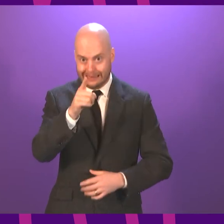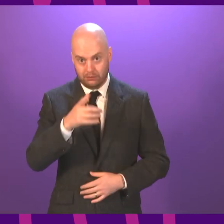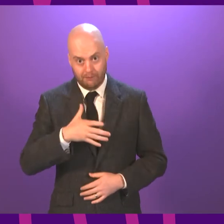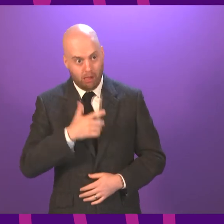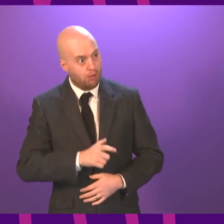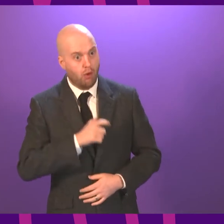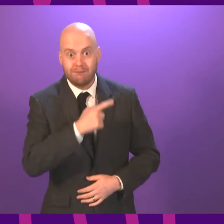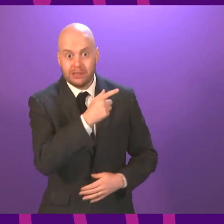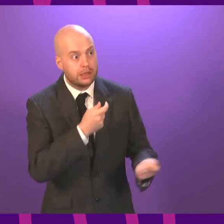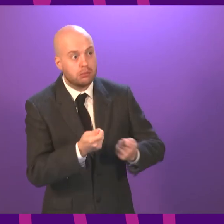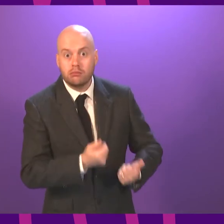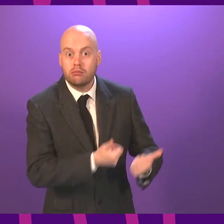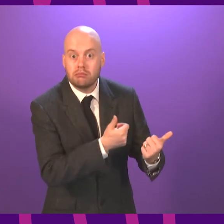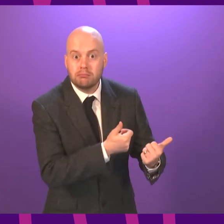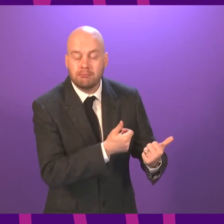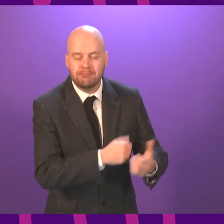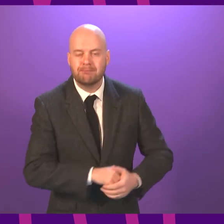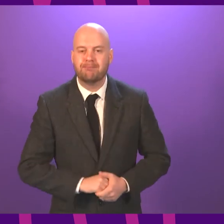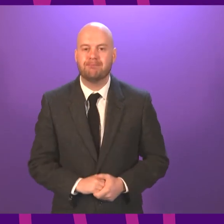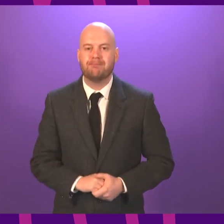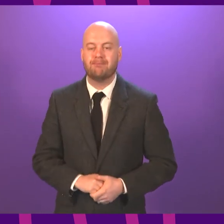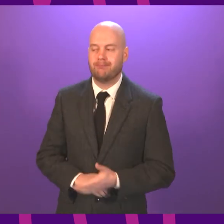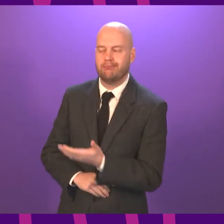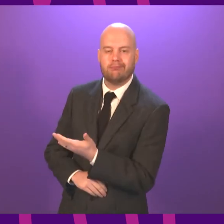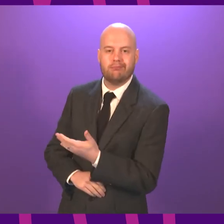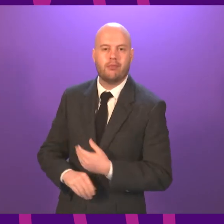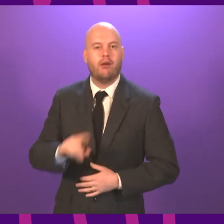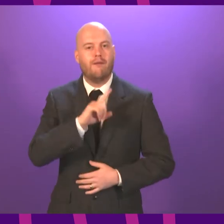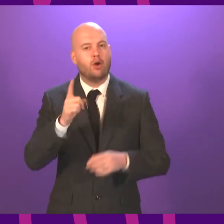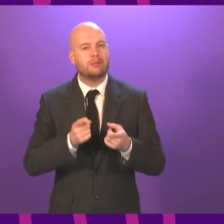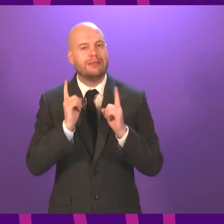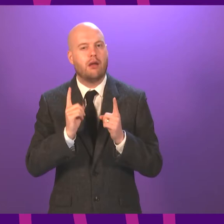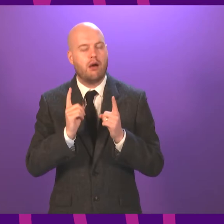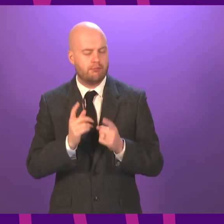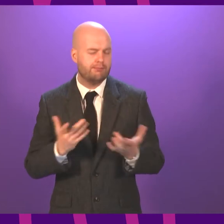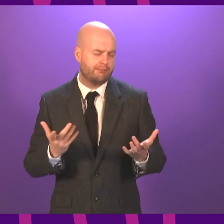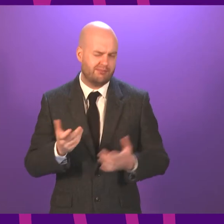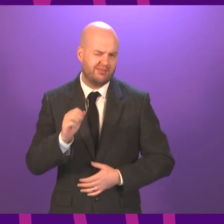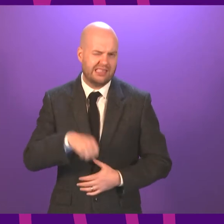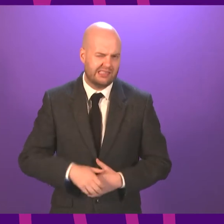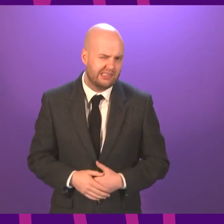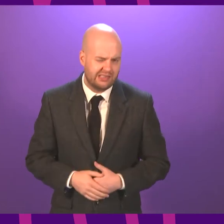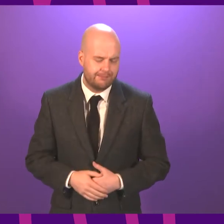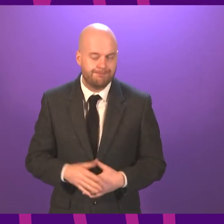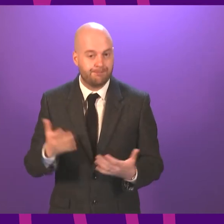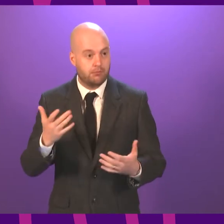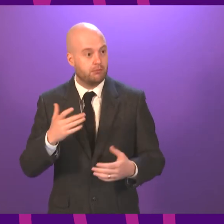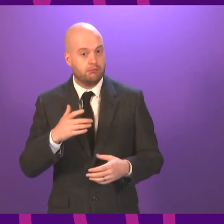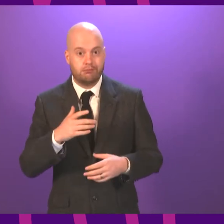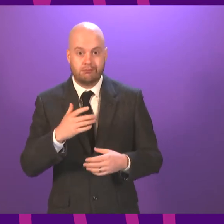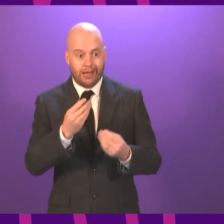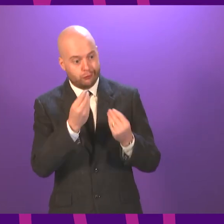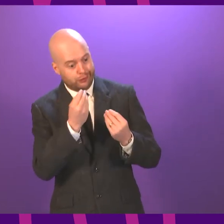Yes, I do. On the issue of qualifications this year, think it is important that I and the Government